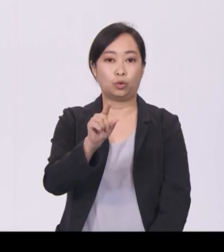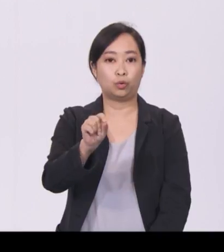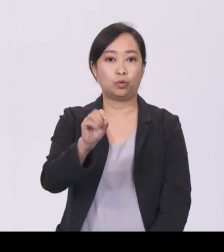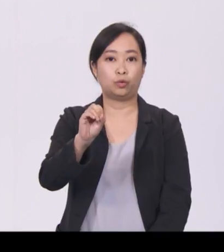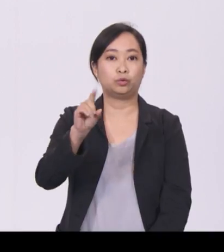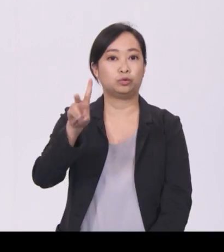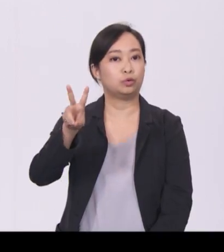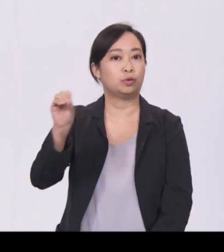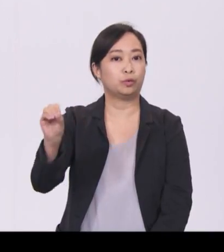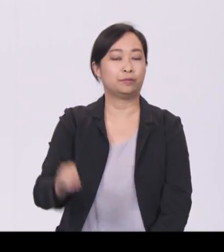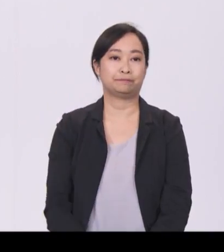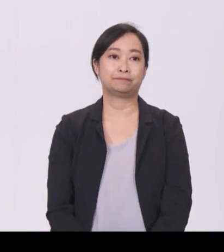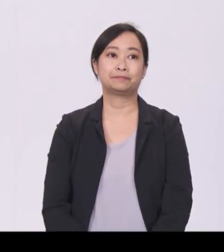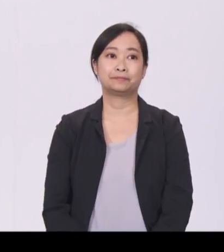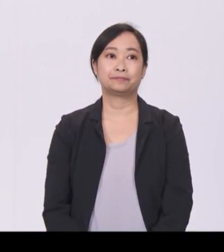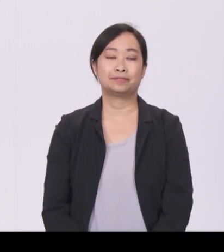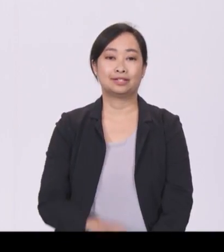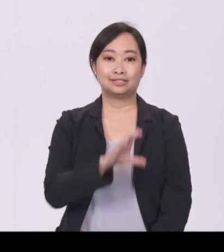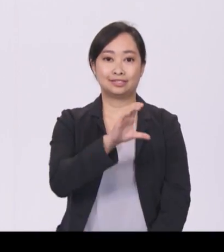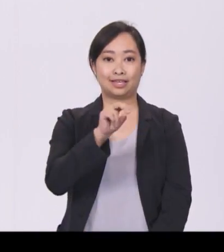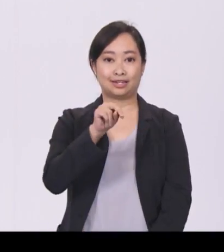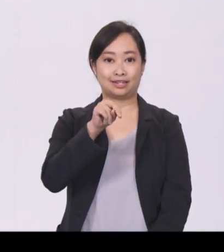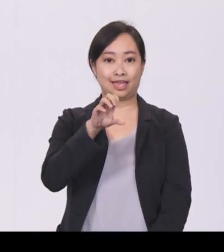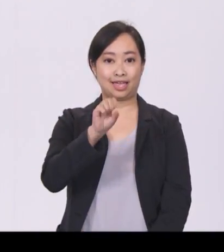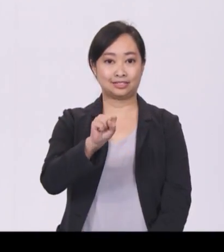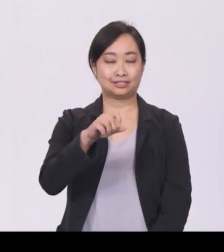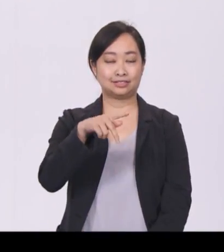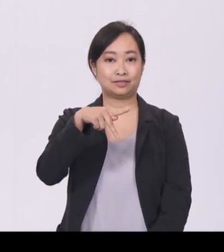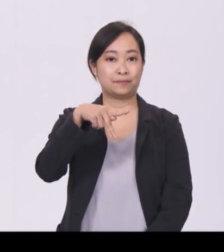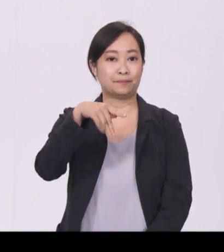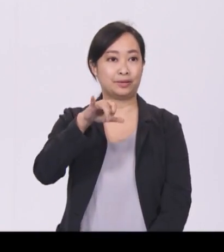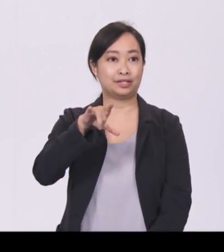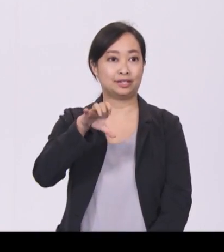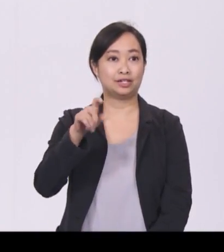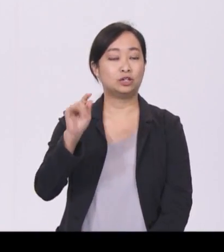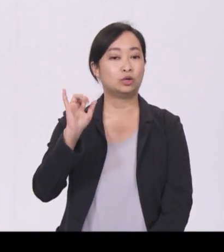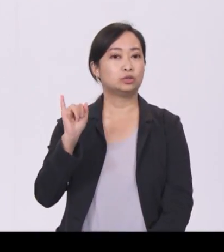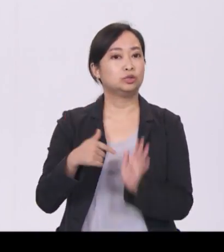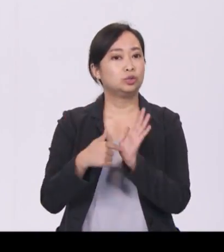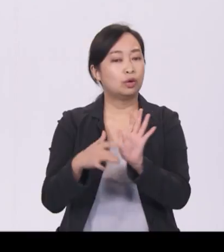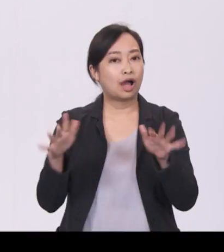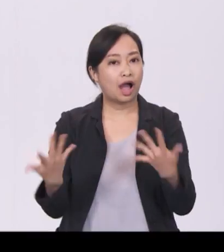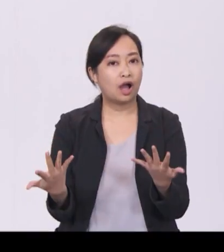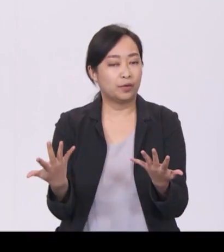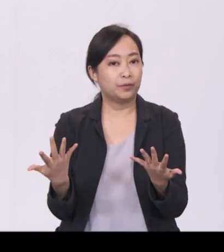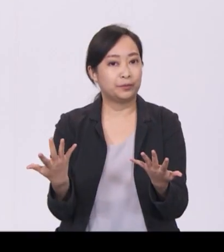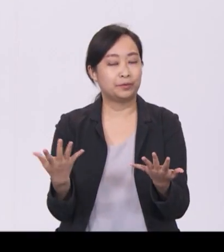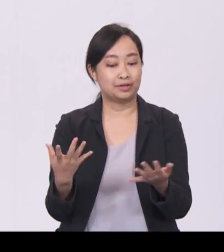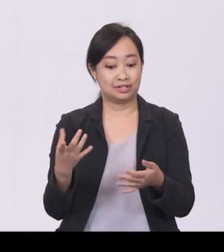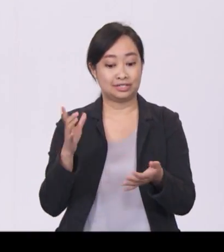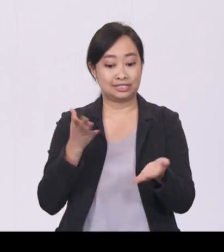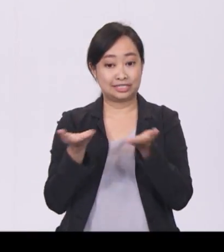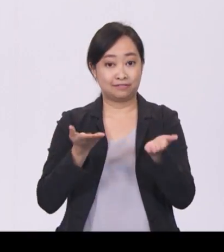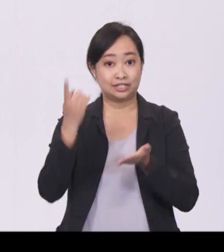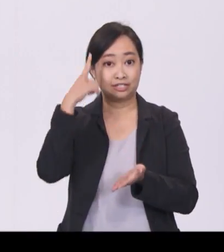The CNS pilot also showed us how we can streamline and improve the delivery of services to our seniors.